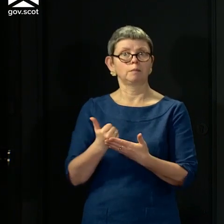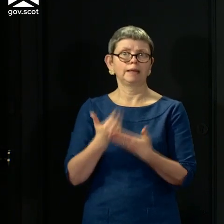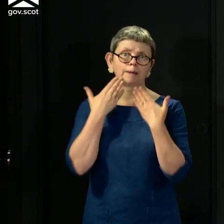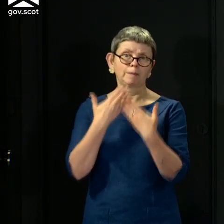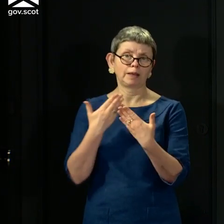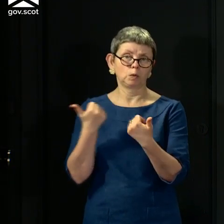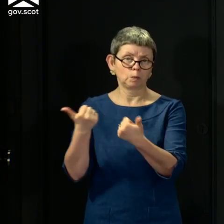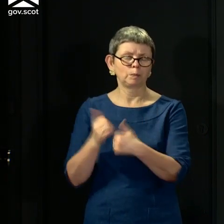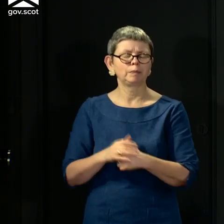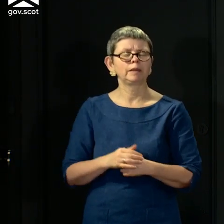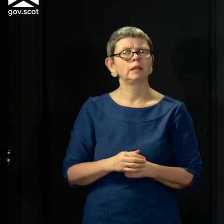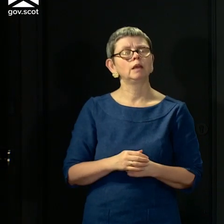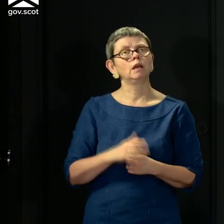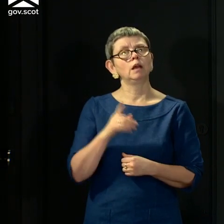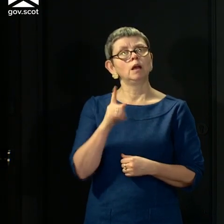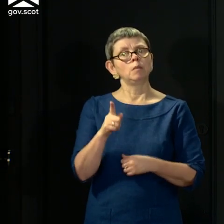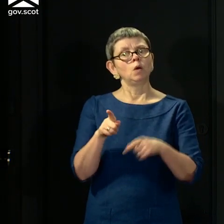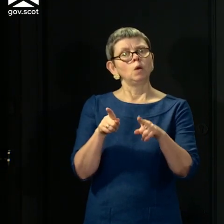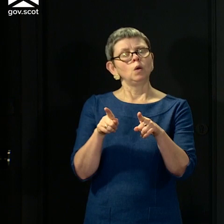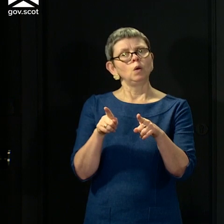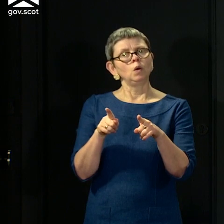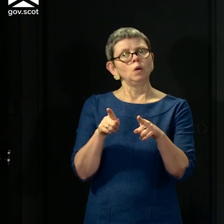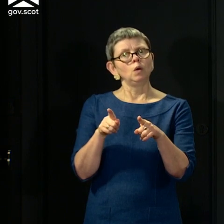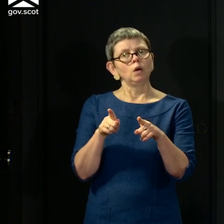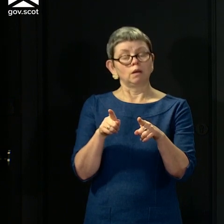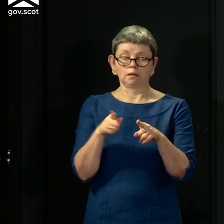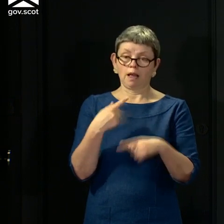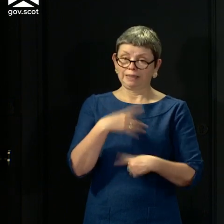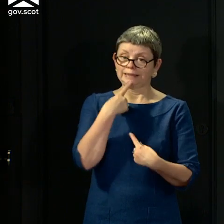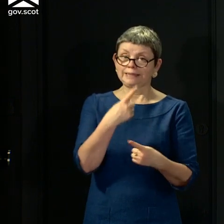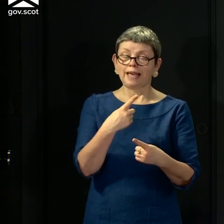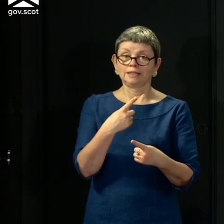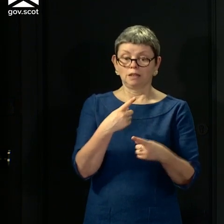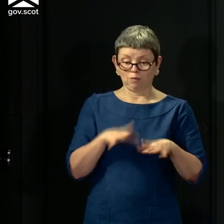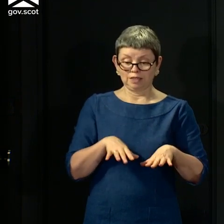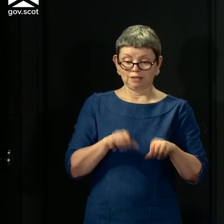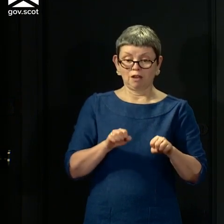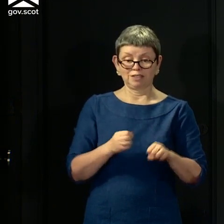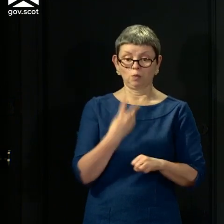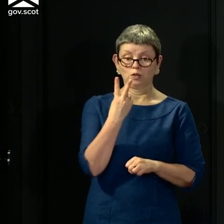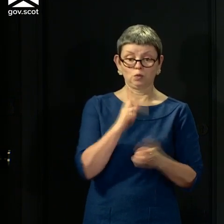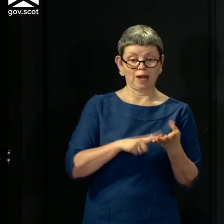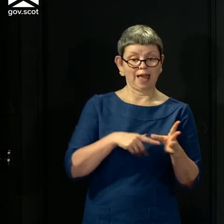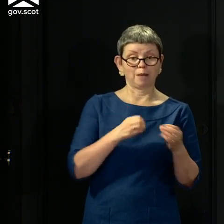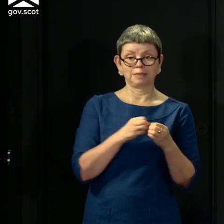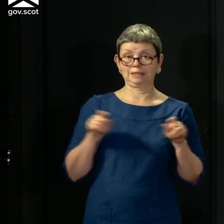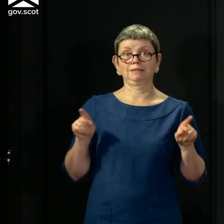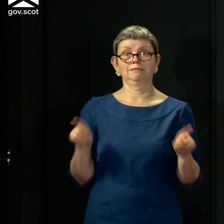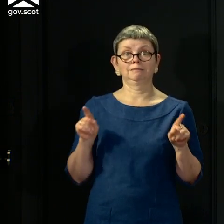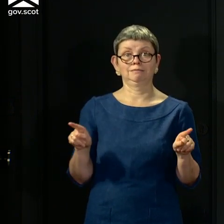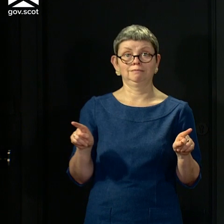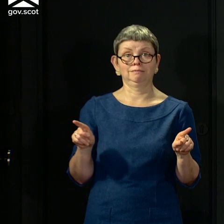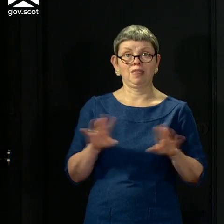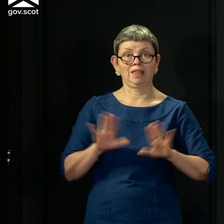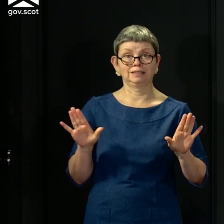for. But also, you know, I've just said that we started with two NHS labs able to process these